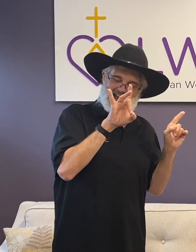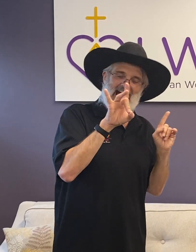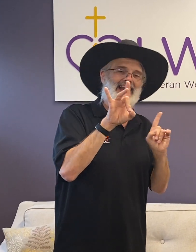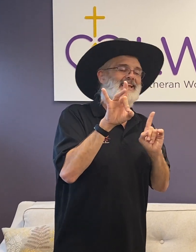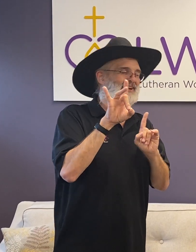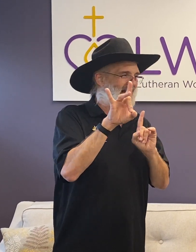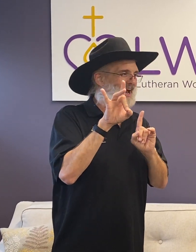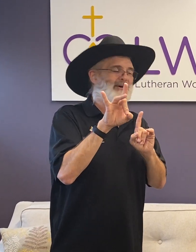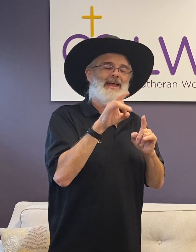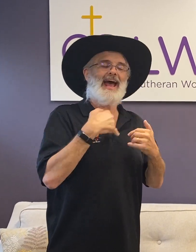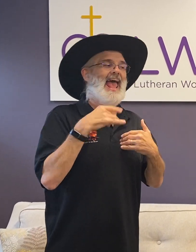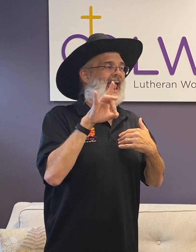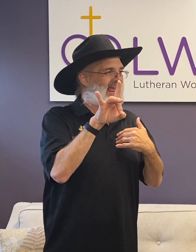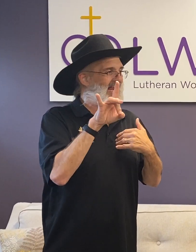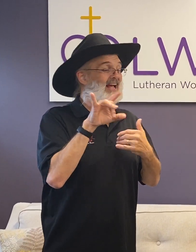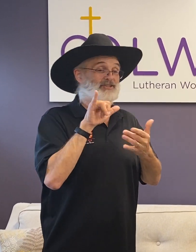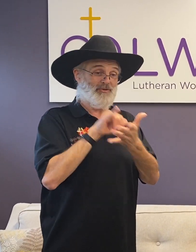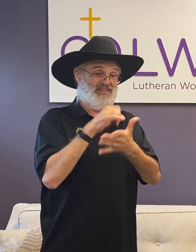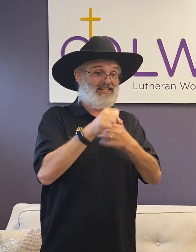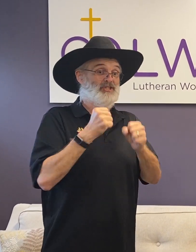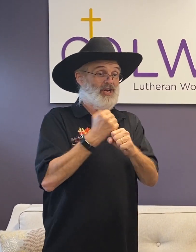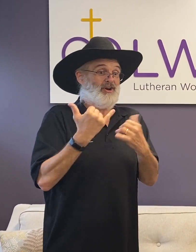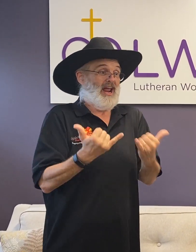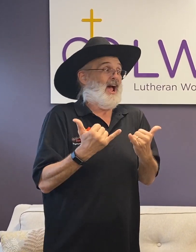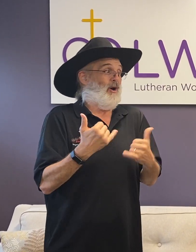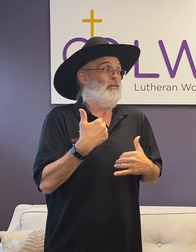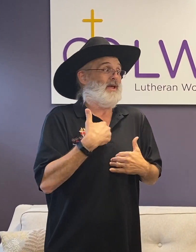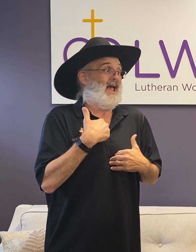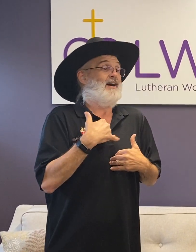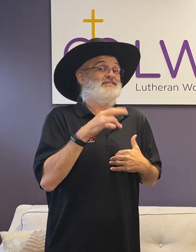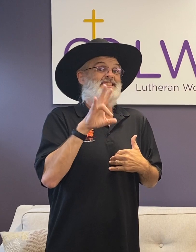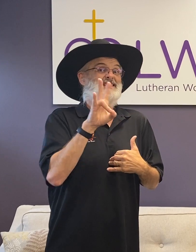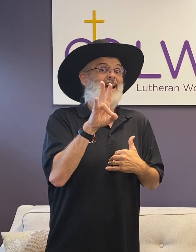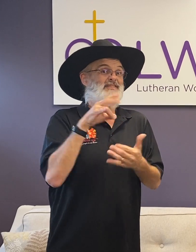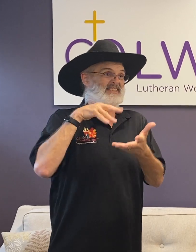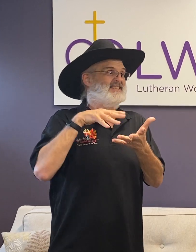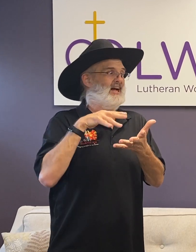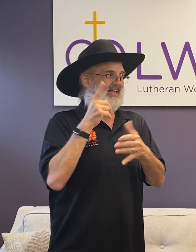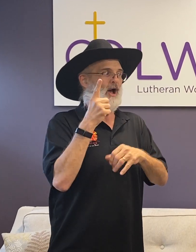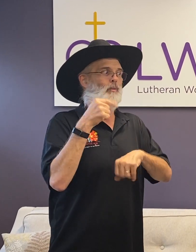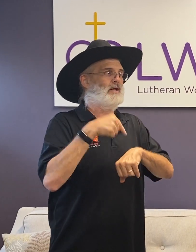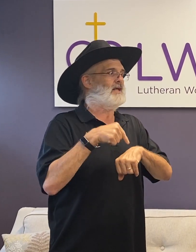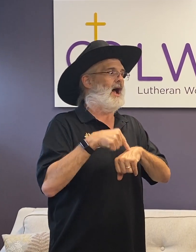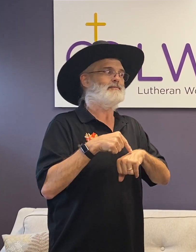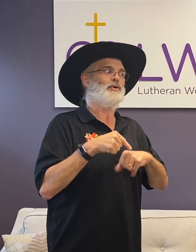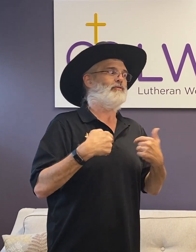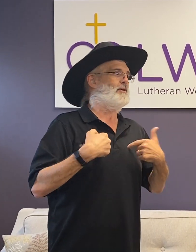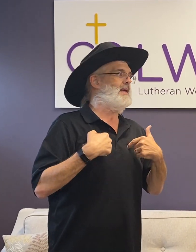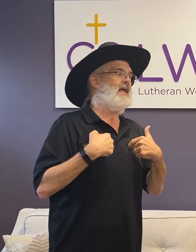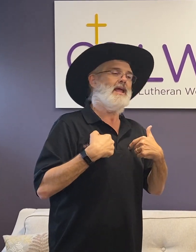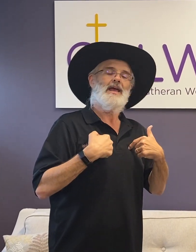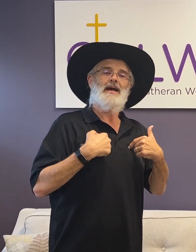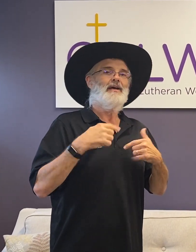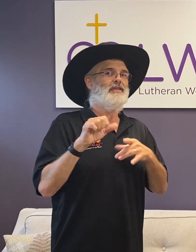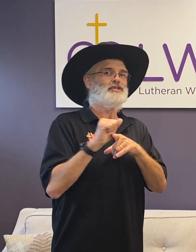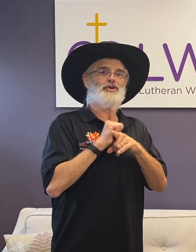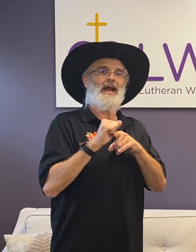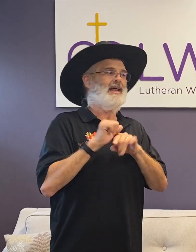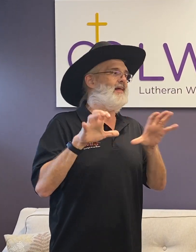got it. You got it. We had eight. And so this year now, we have seven studying at one time. So for me, this training that